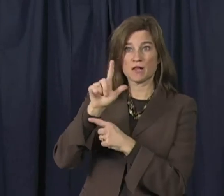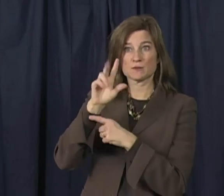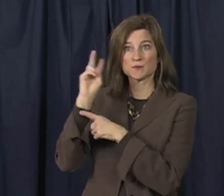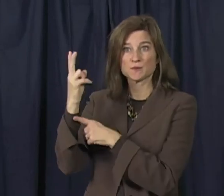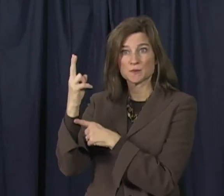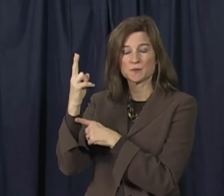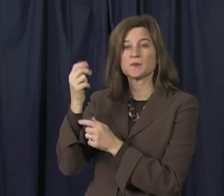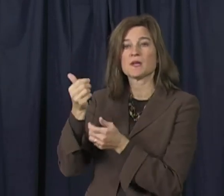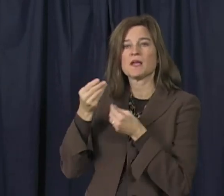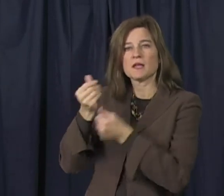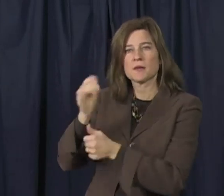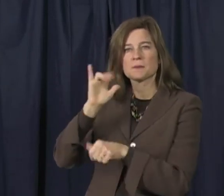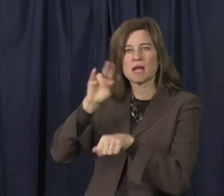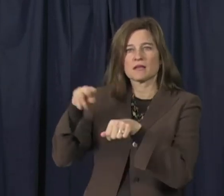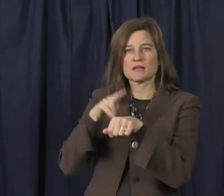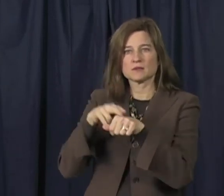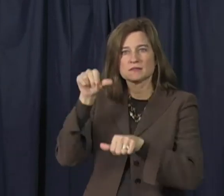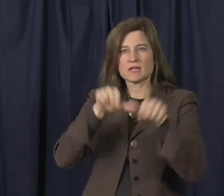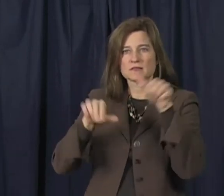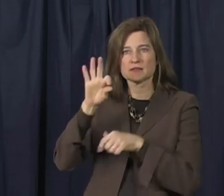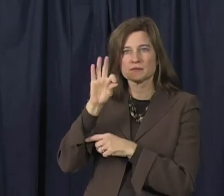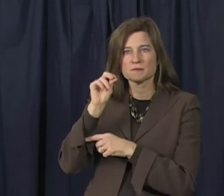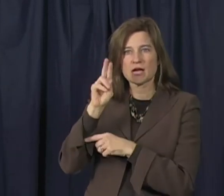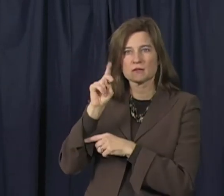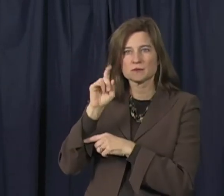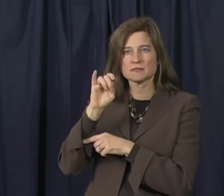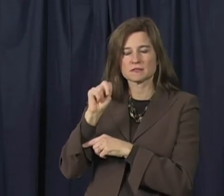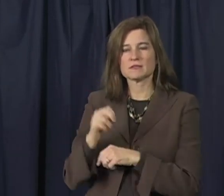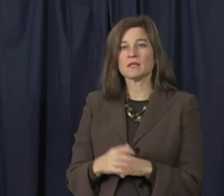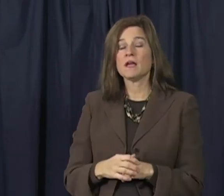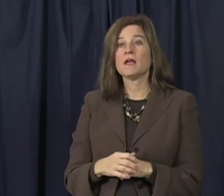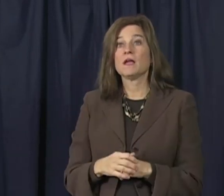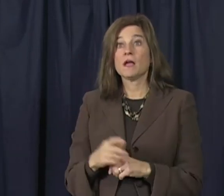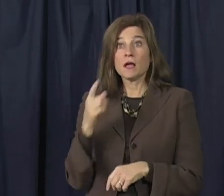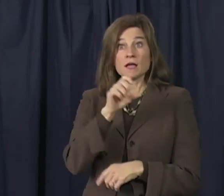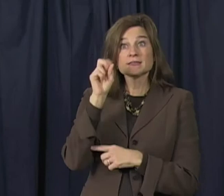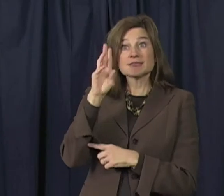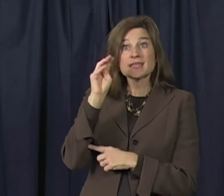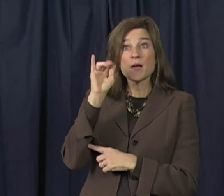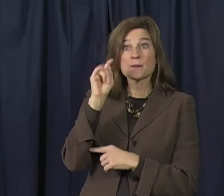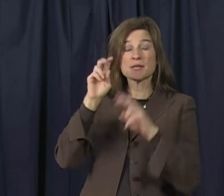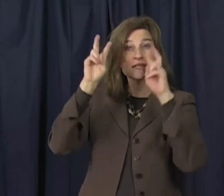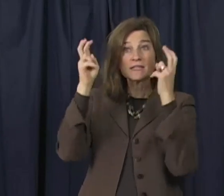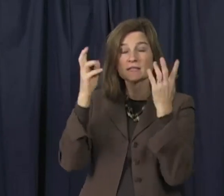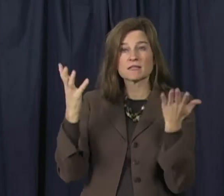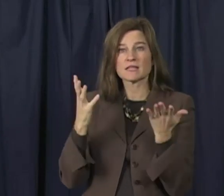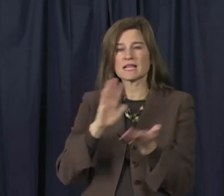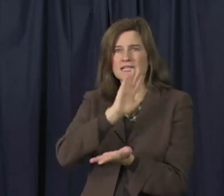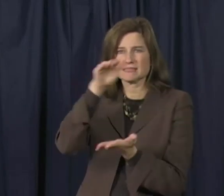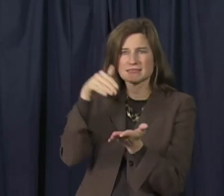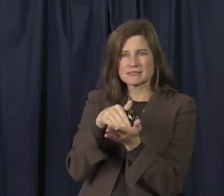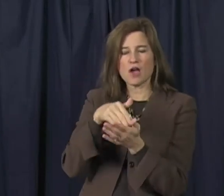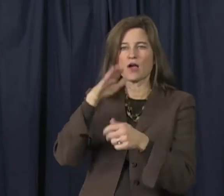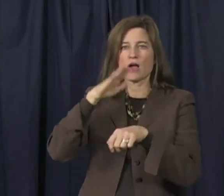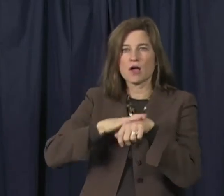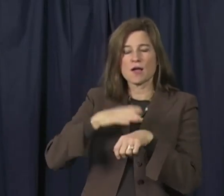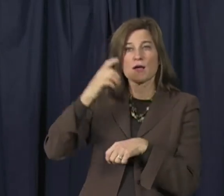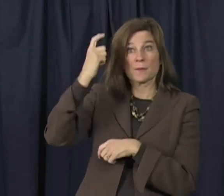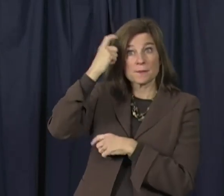Learning organization, and it was funded by the National Science Foundation. The focus of